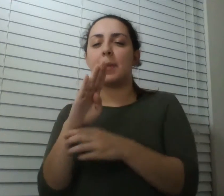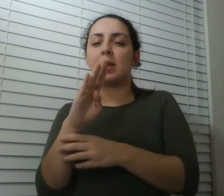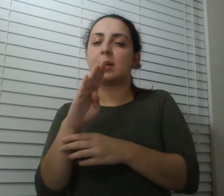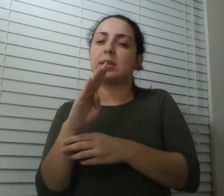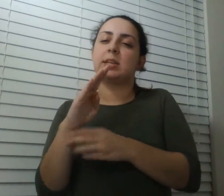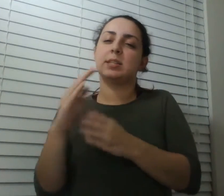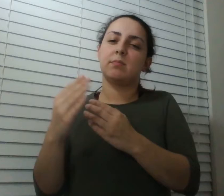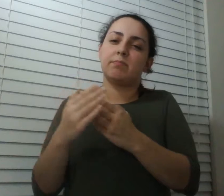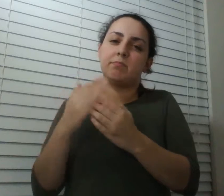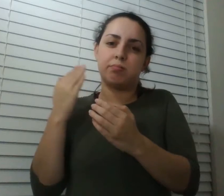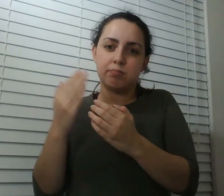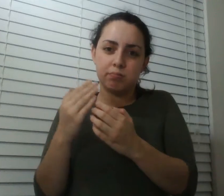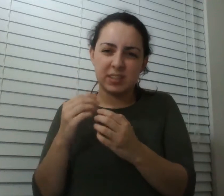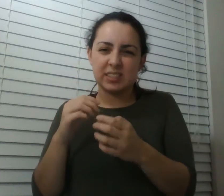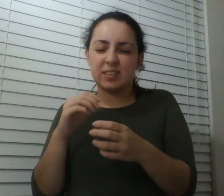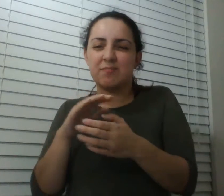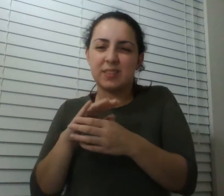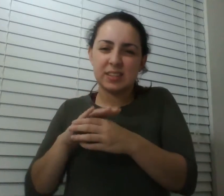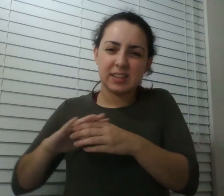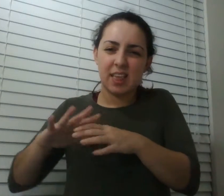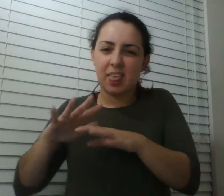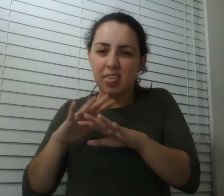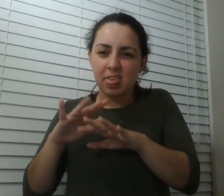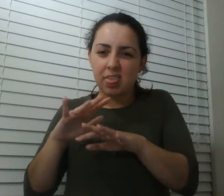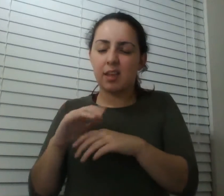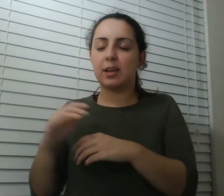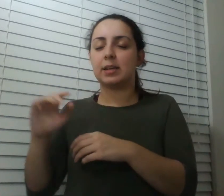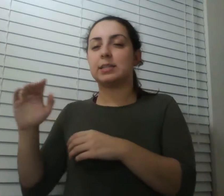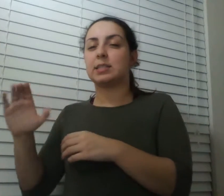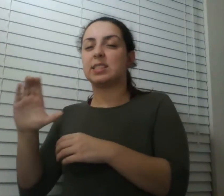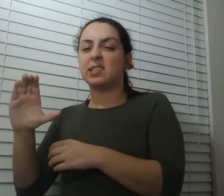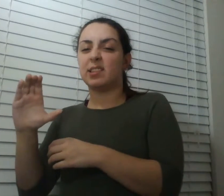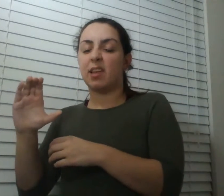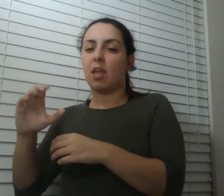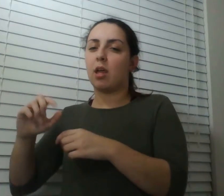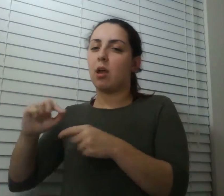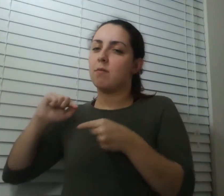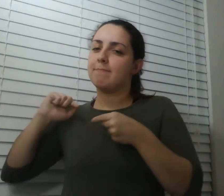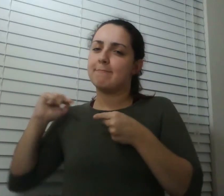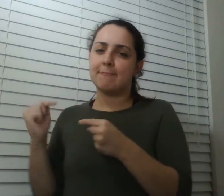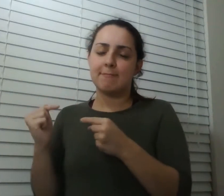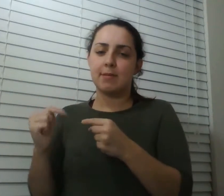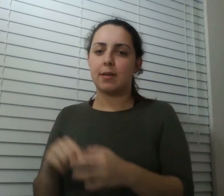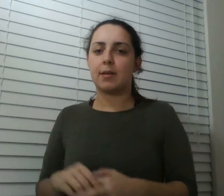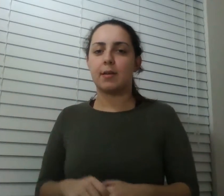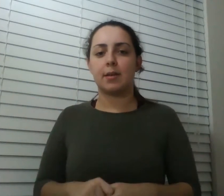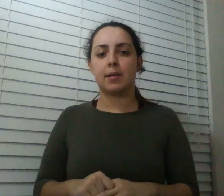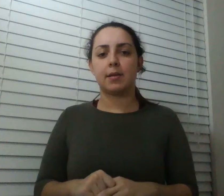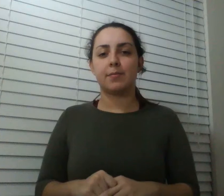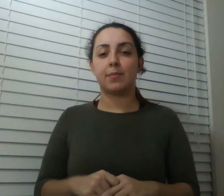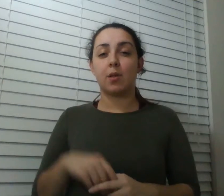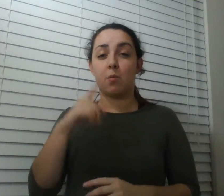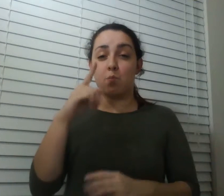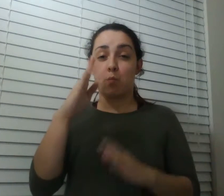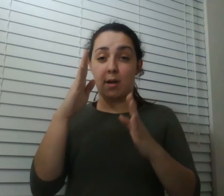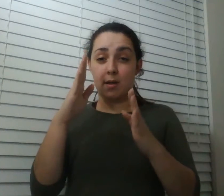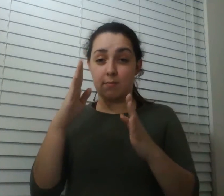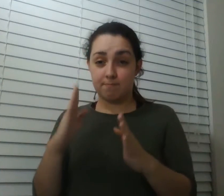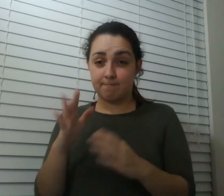in the case of one patient who insisted on going the distance a pain intensity of ten